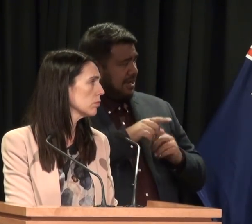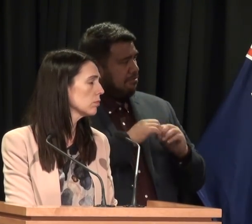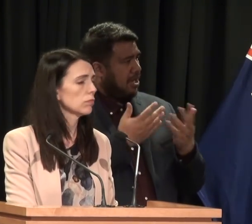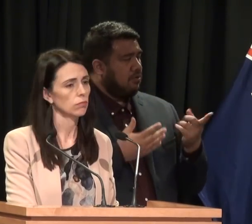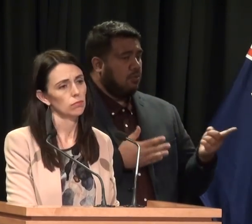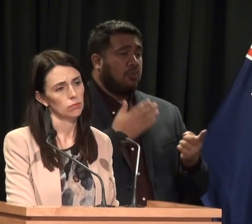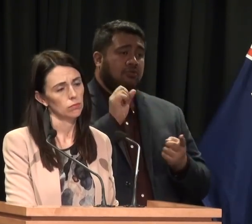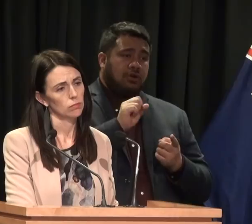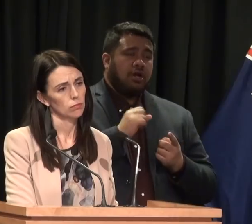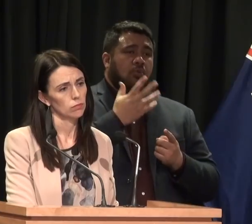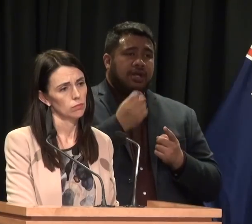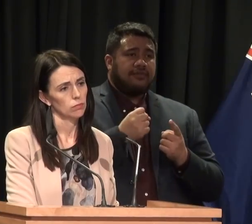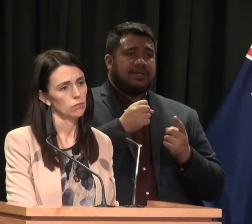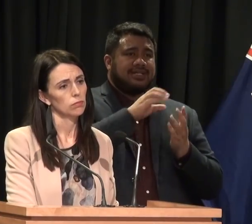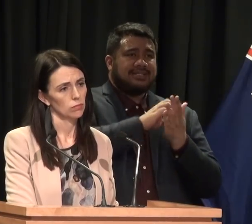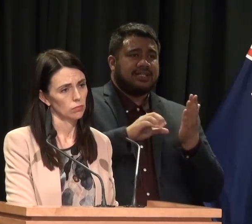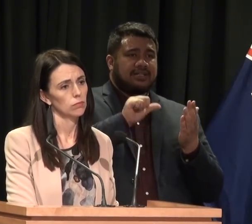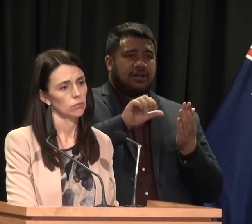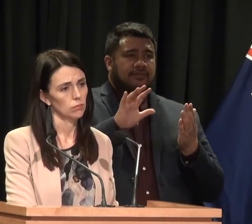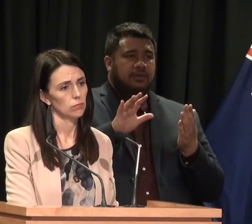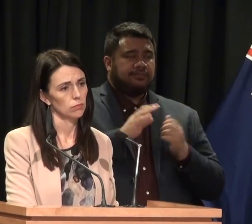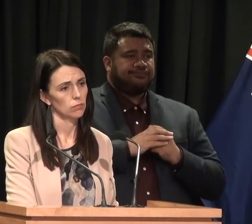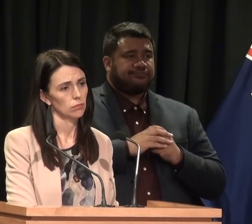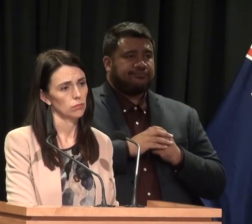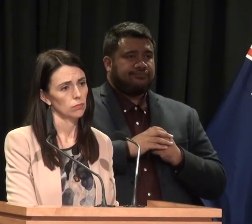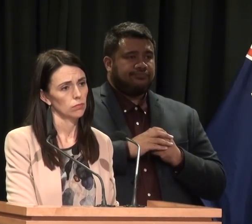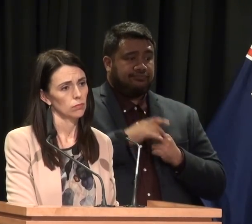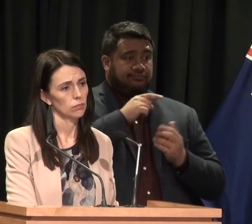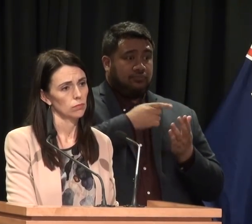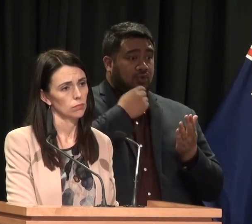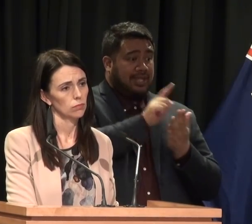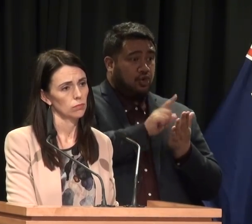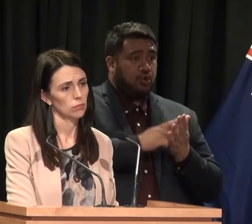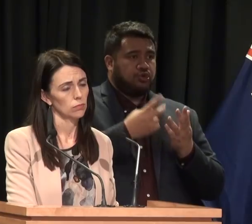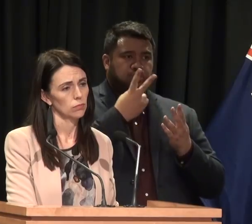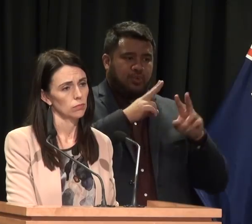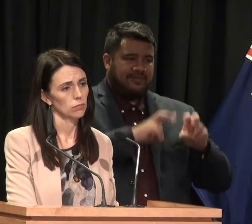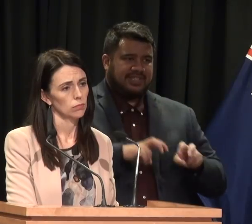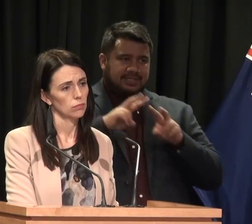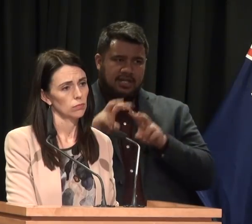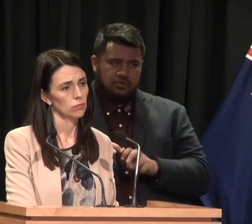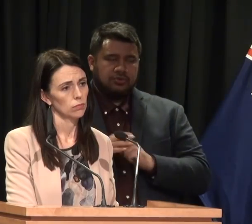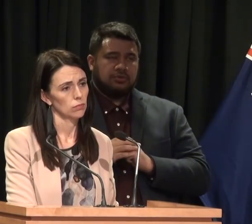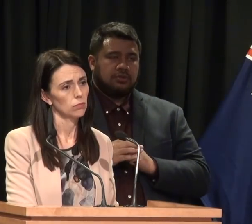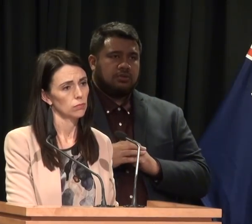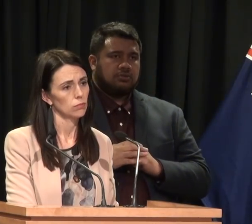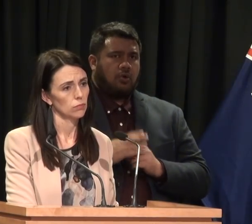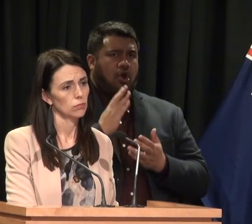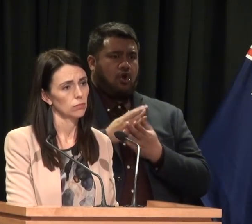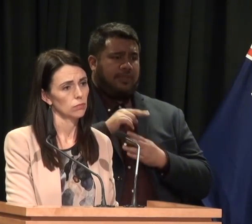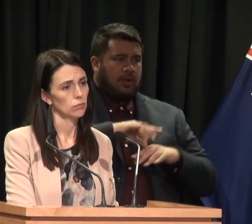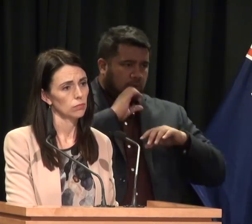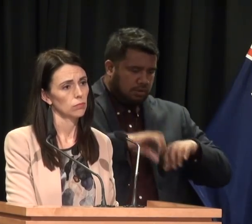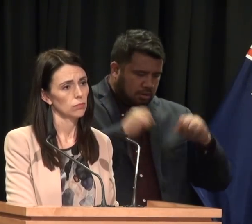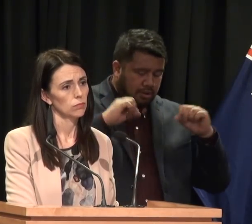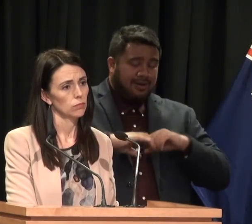now two Section 95 investigations underway, which I hope will shed a little bit more light on how we ended up in the